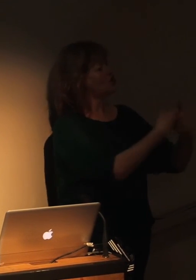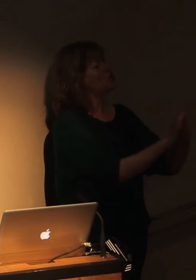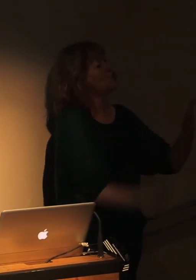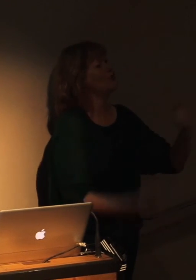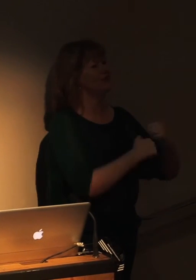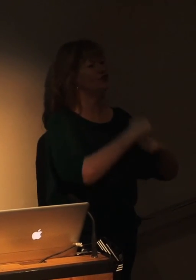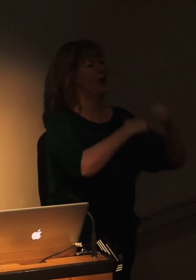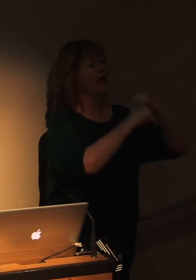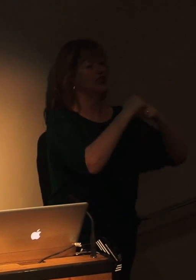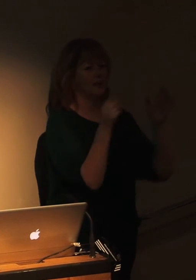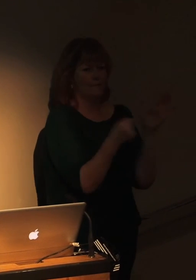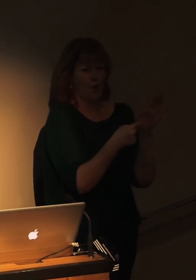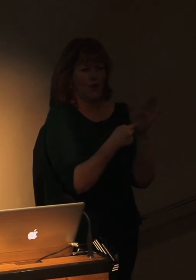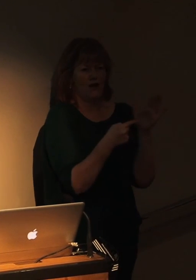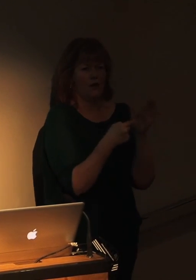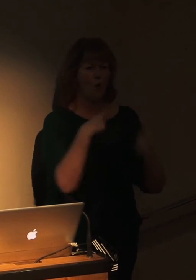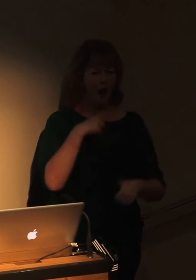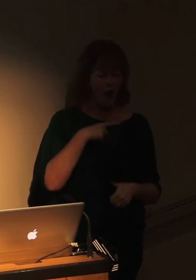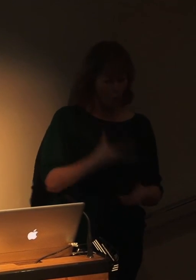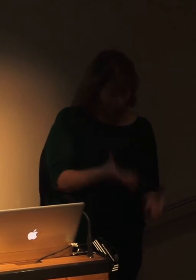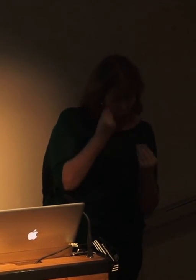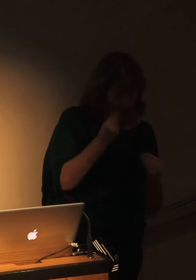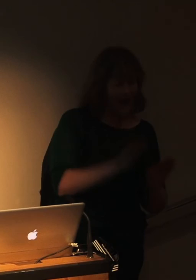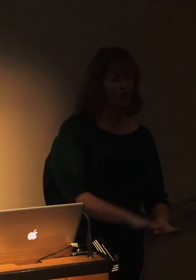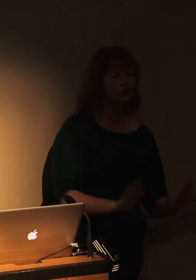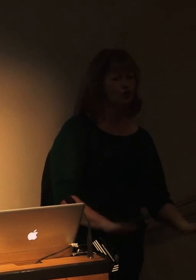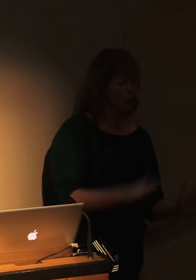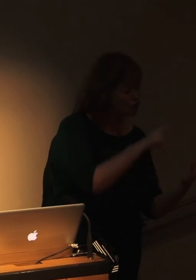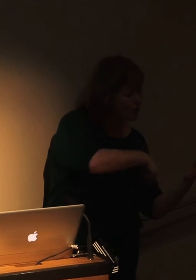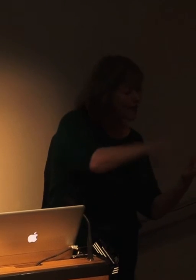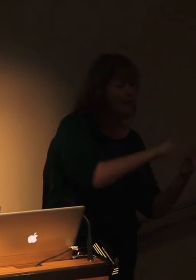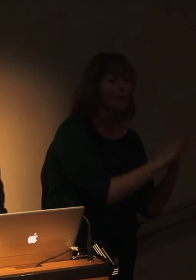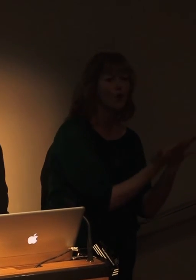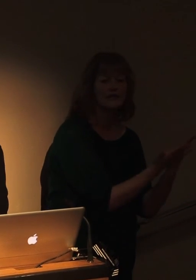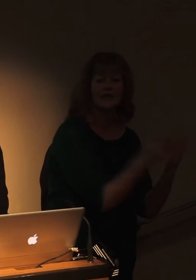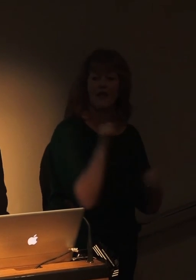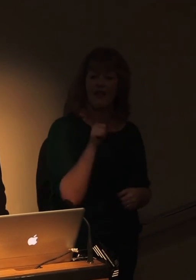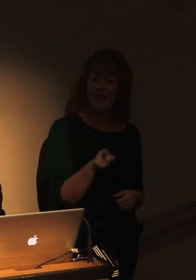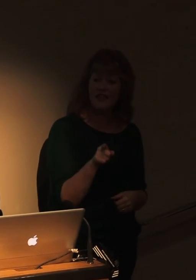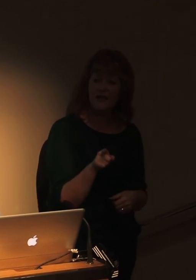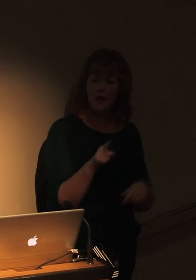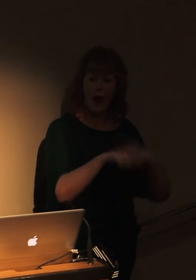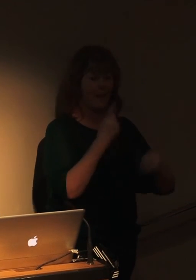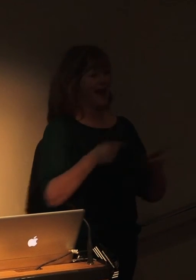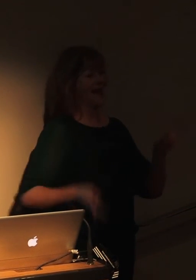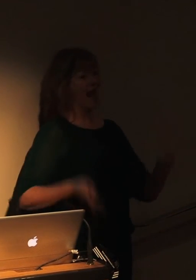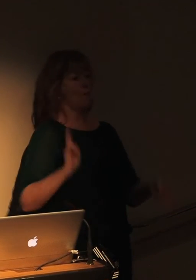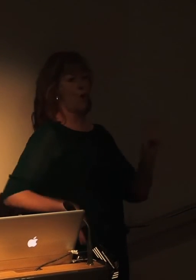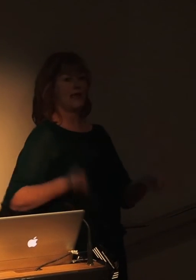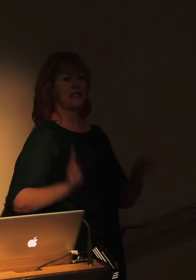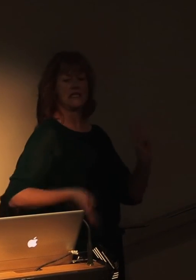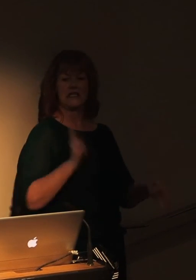from the fact that we learn that as children. Now, I'll show you another film here. This is a film called Tuna Cowboys. And I'll show you the start of this film.